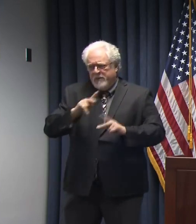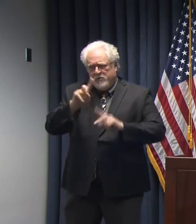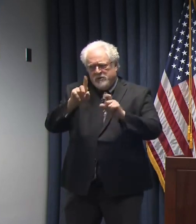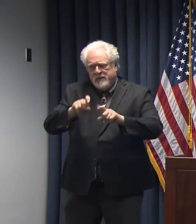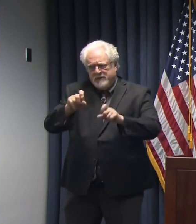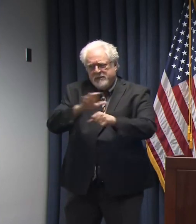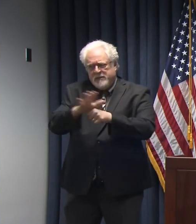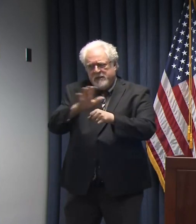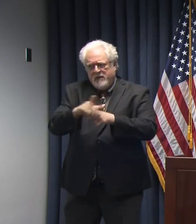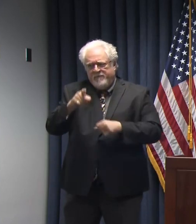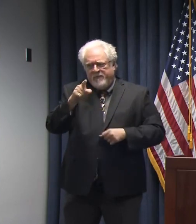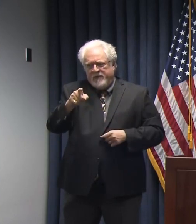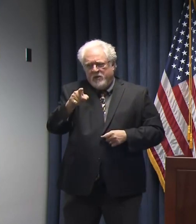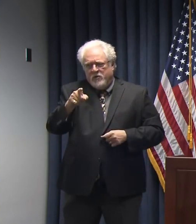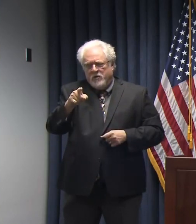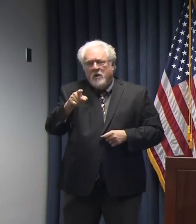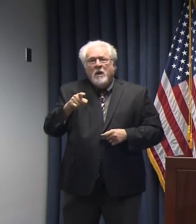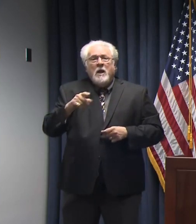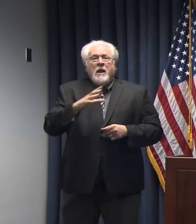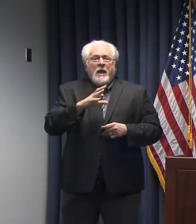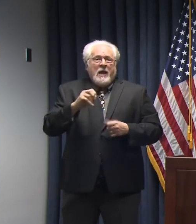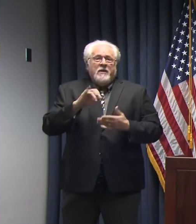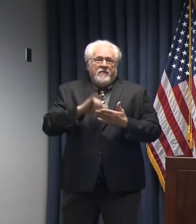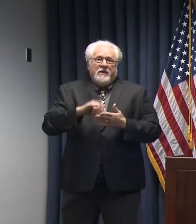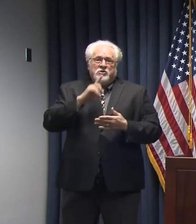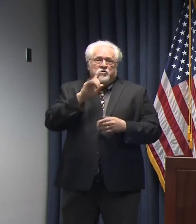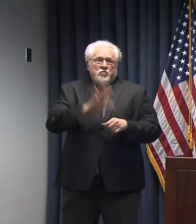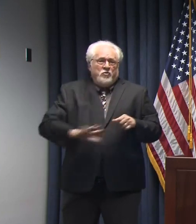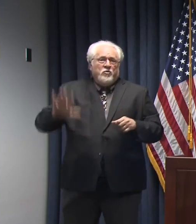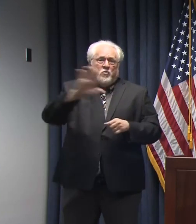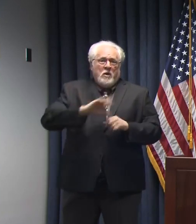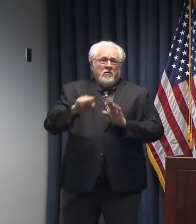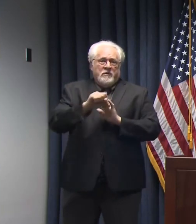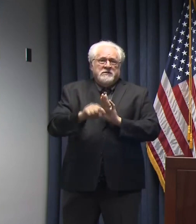adequately there. And I think that's the case throughout the state.